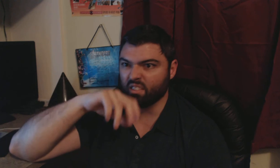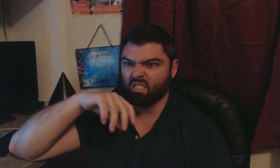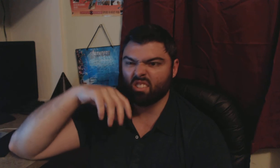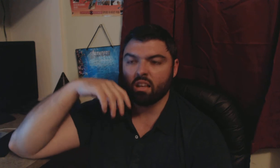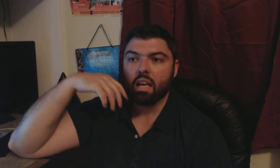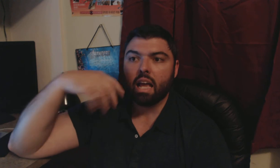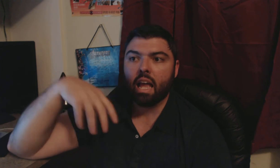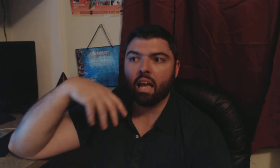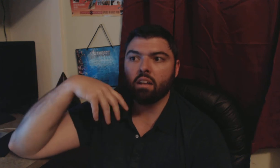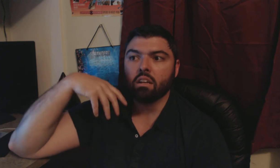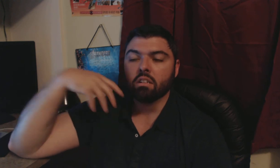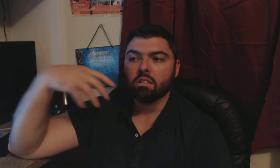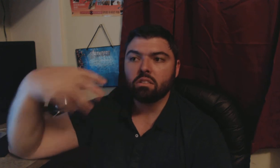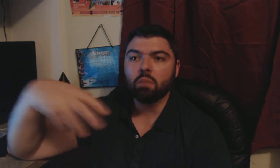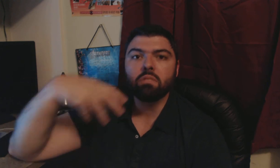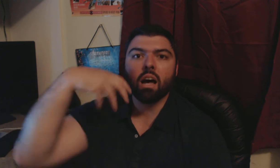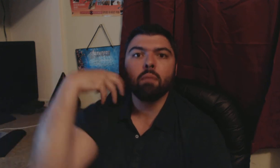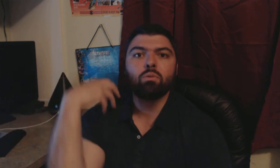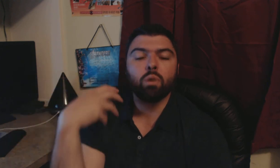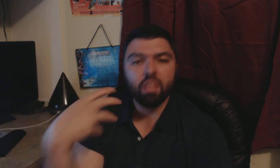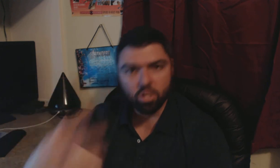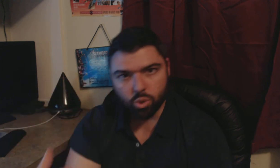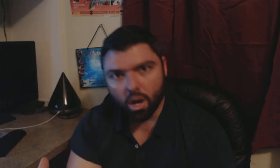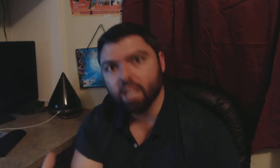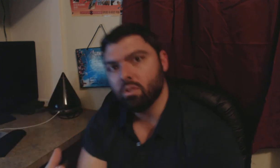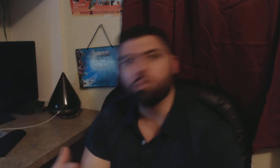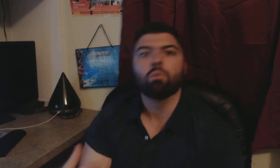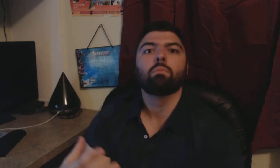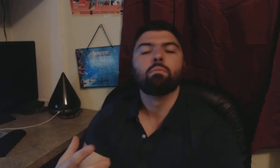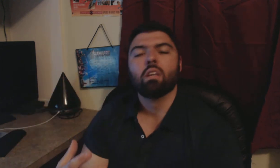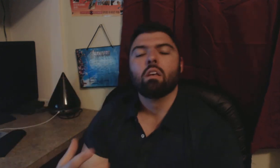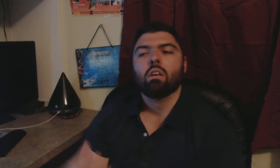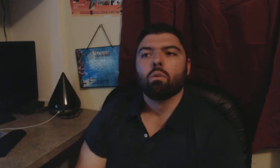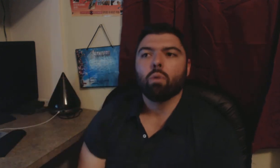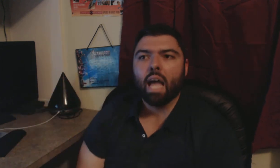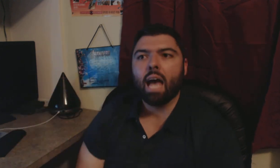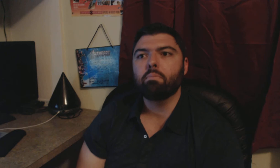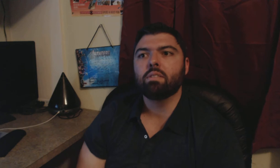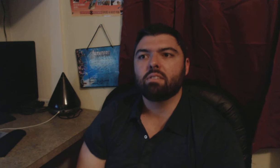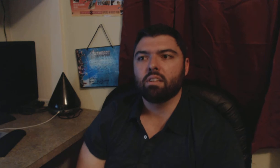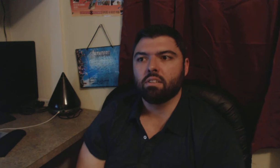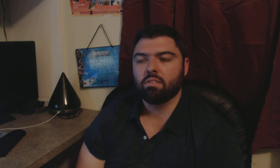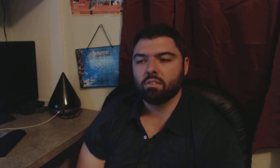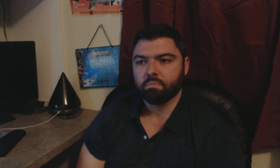others and sometimes when they try to what happens is